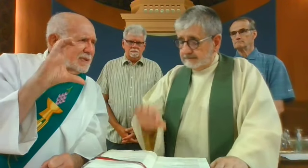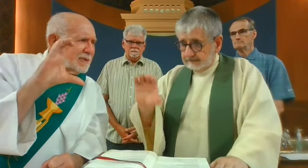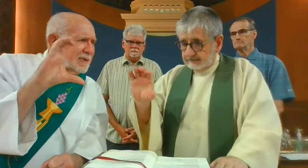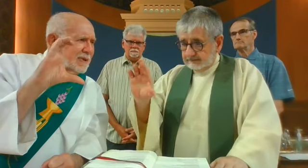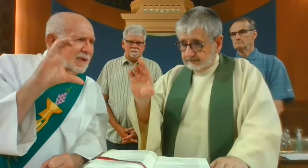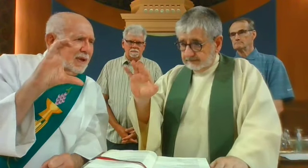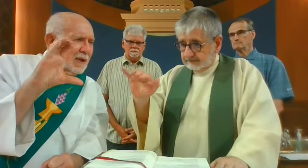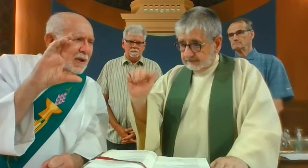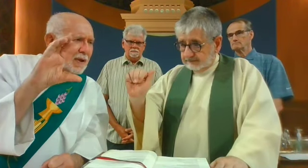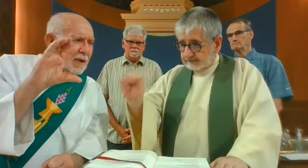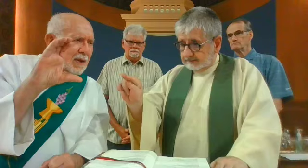and her last name,